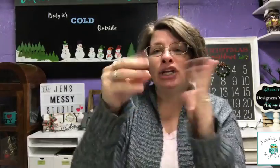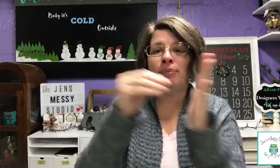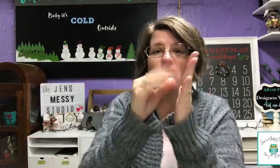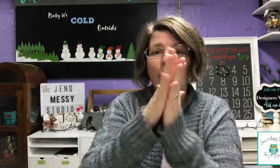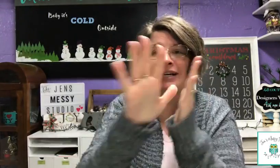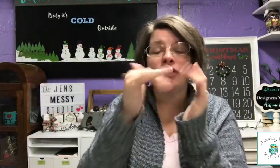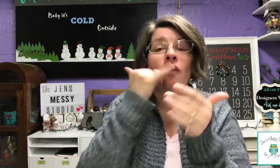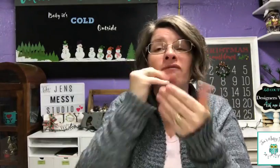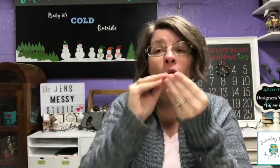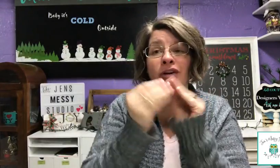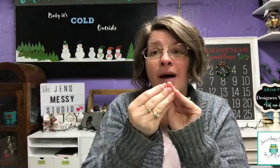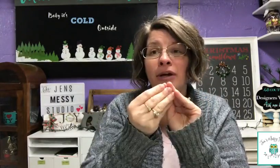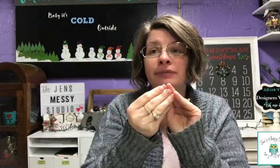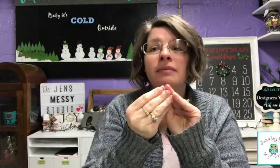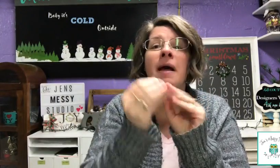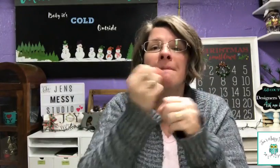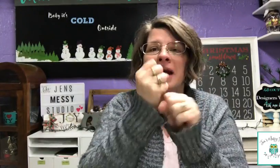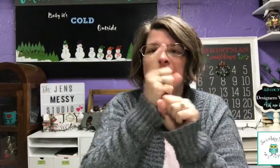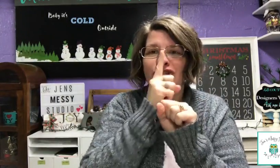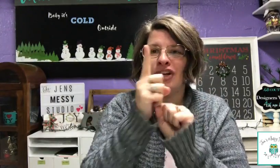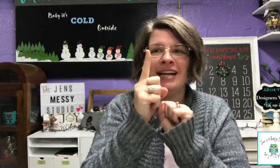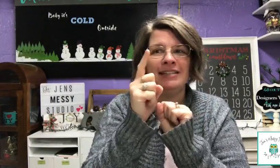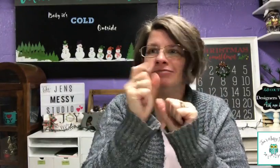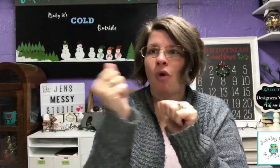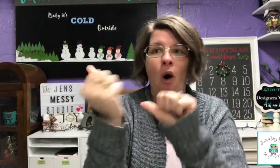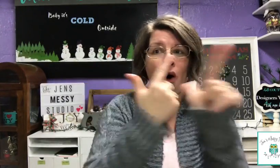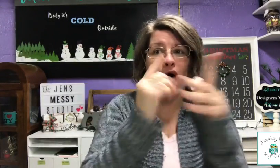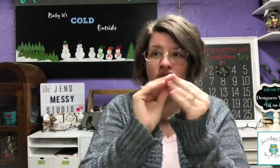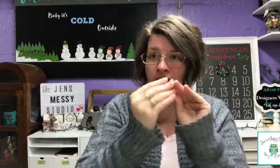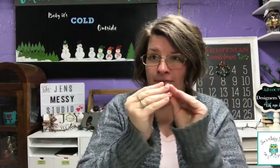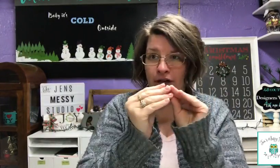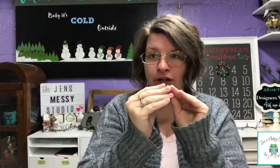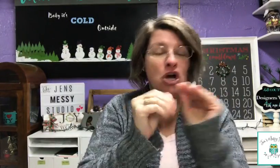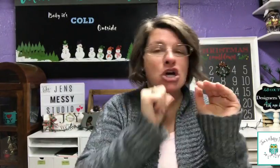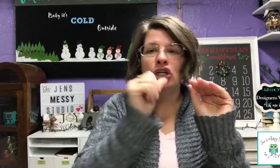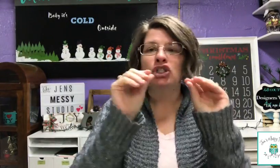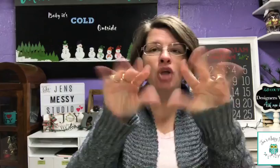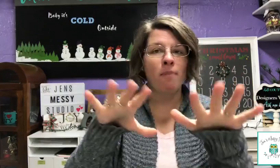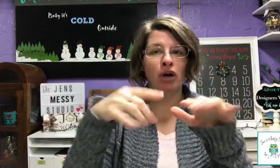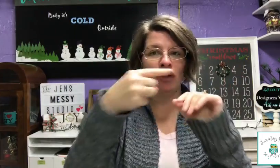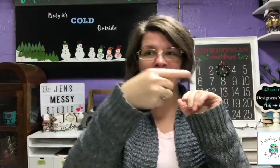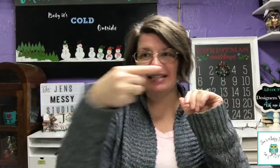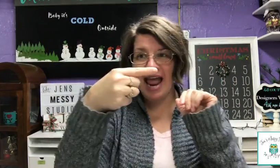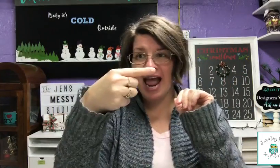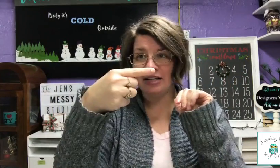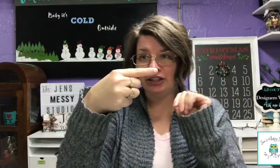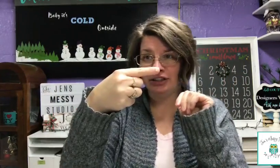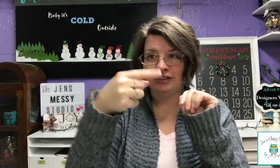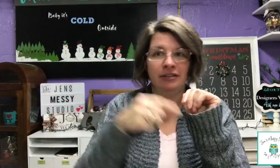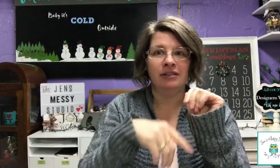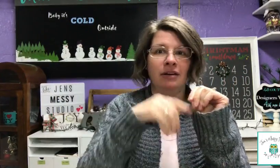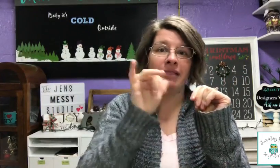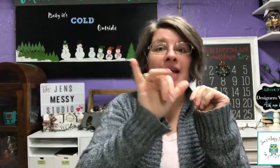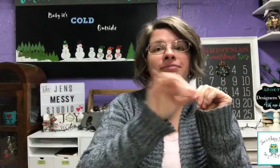We need a pretty good phone number, meaning to hear your own number. So, post is there. Like,